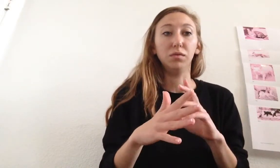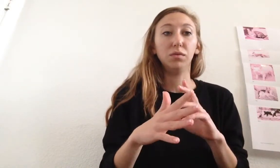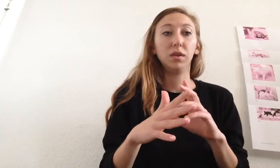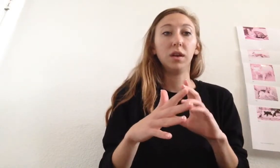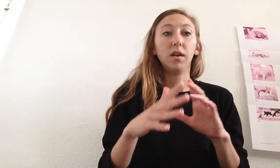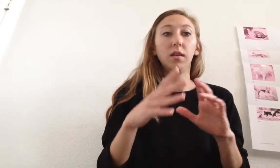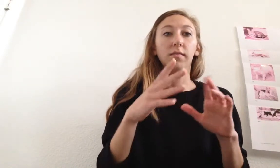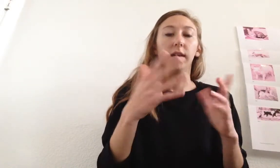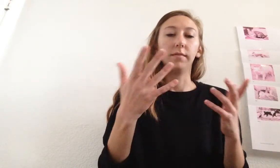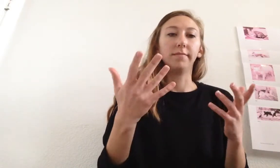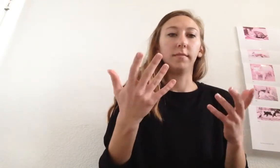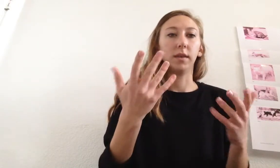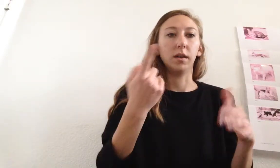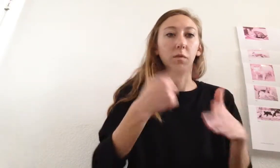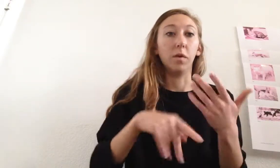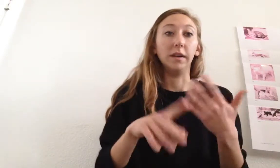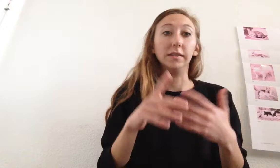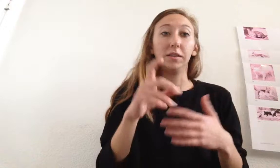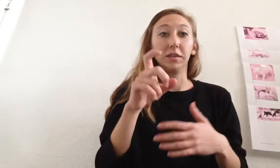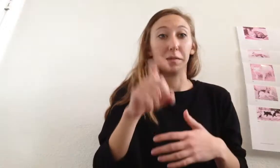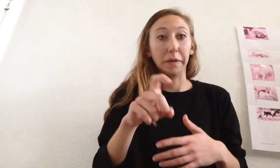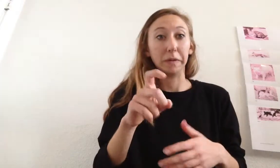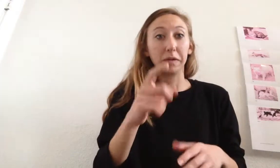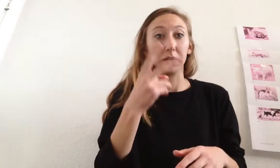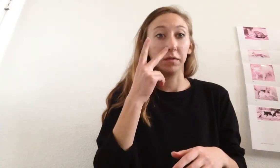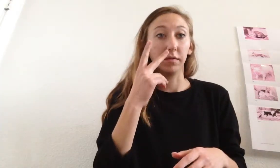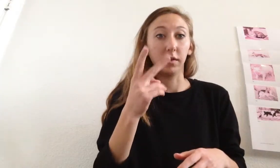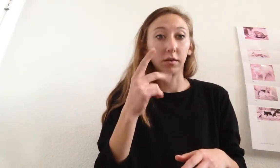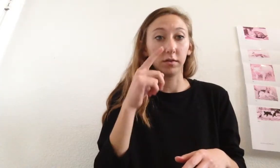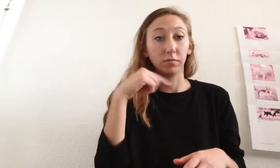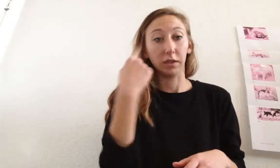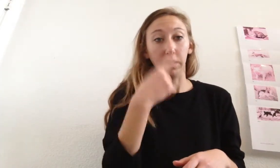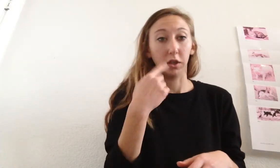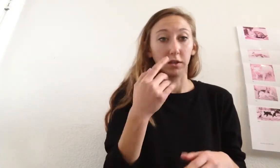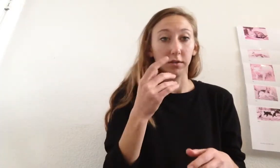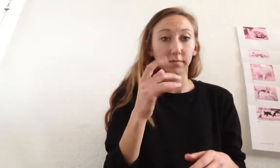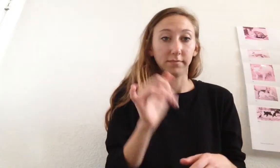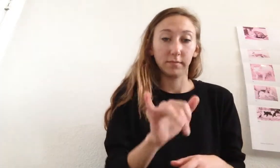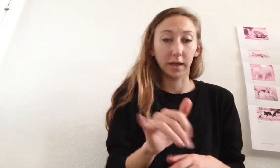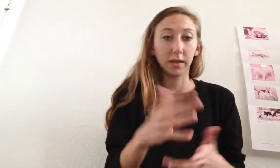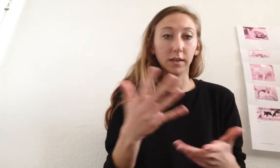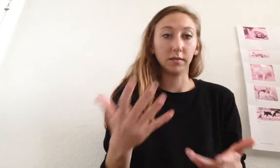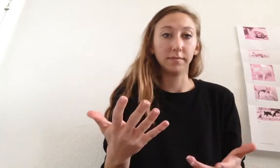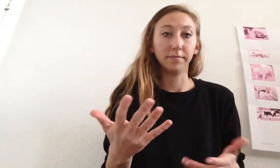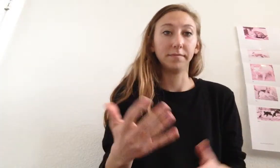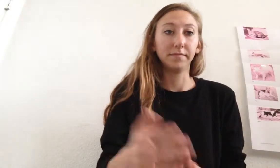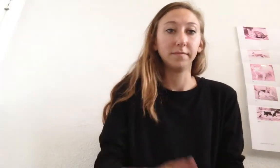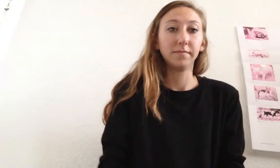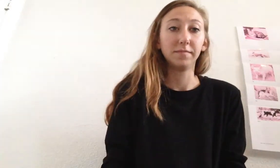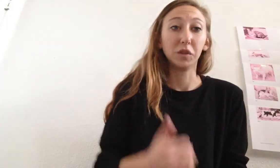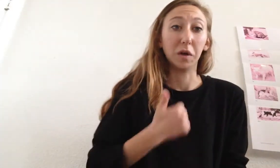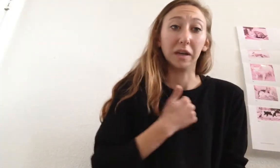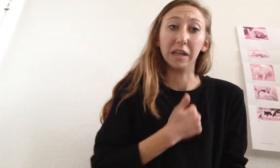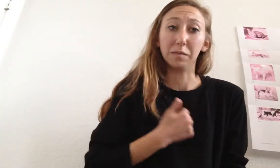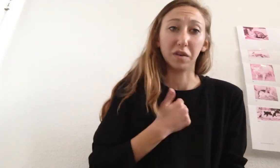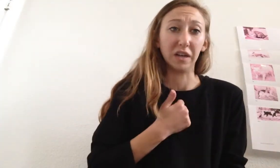what it's supposed to really look like. So again, I'm sorry.